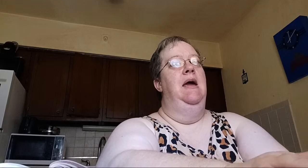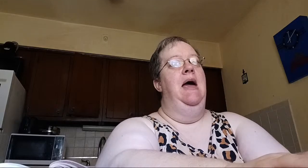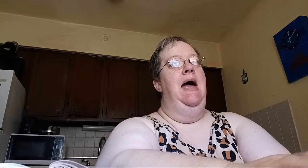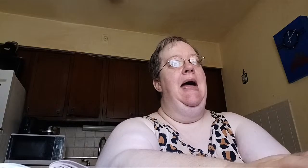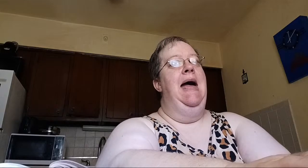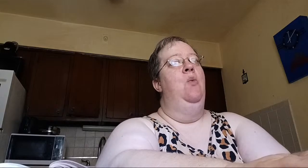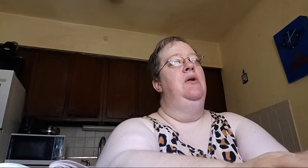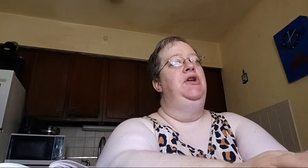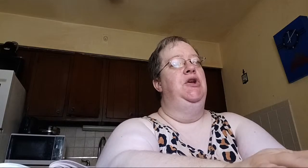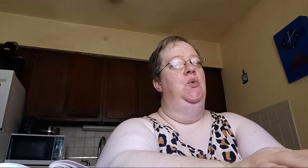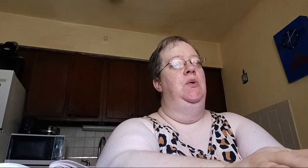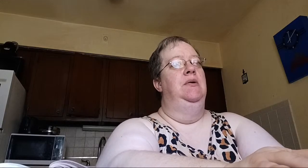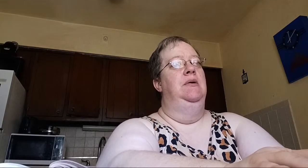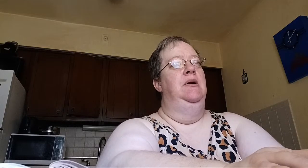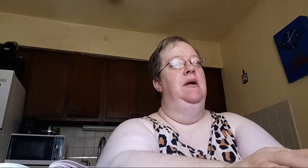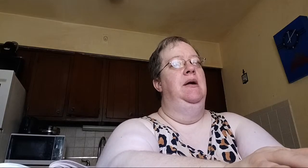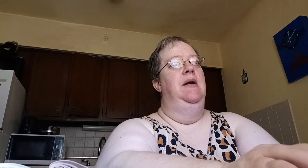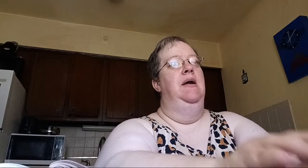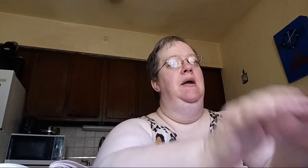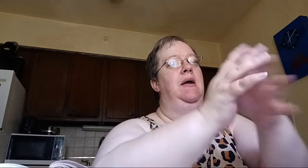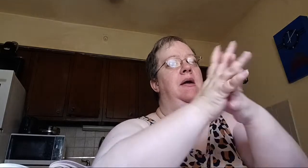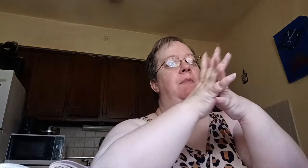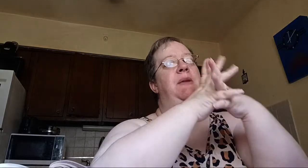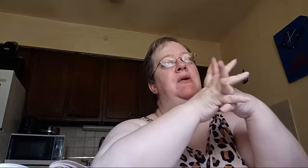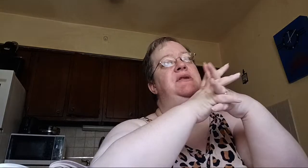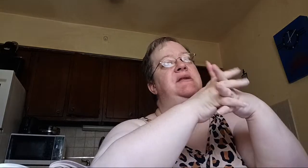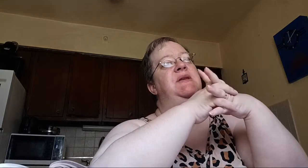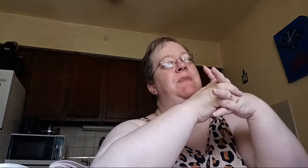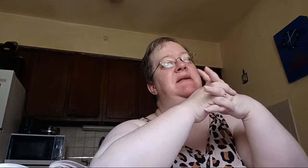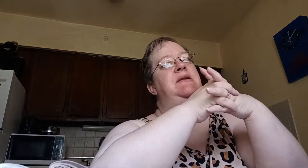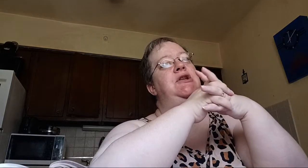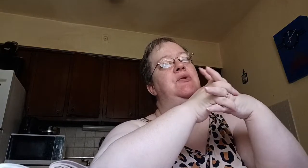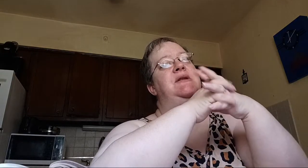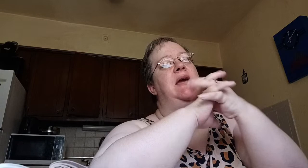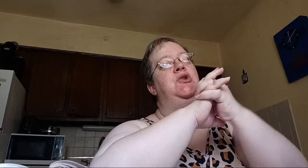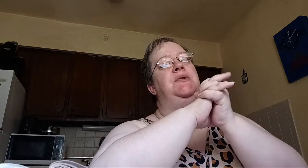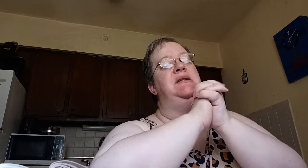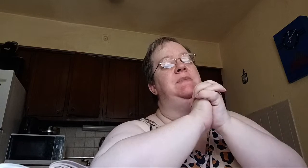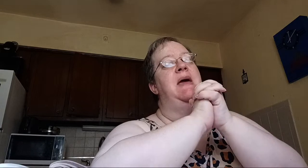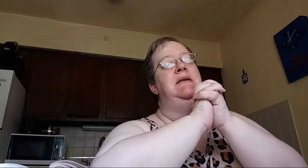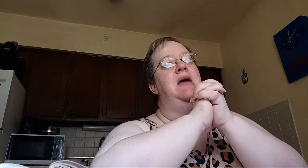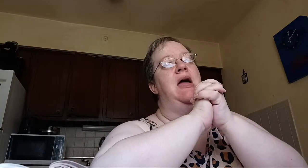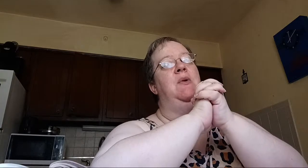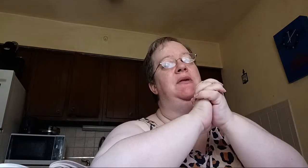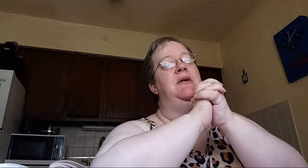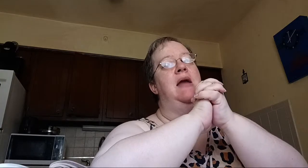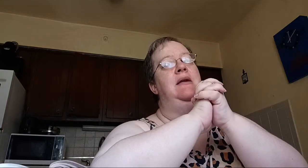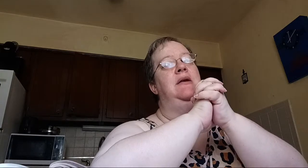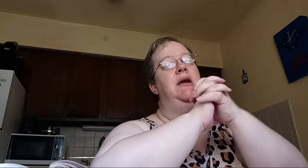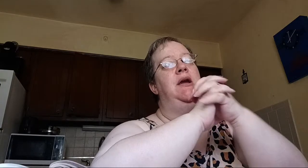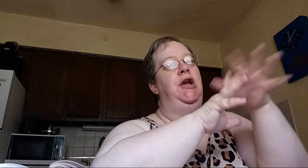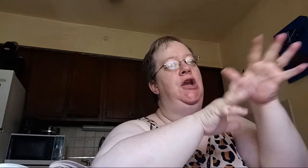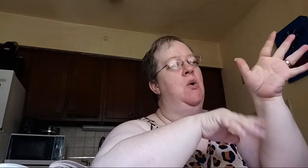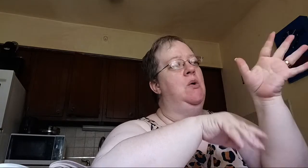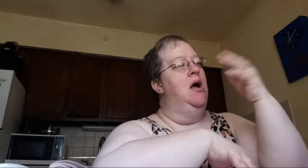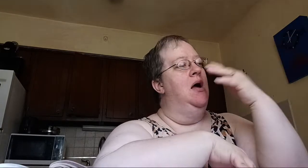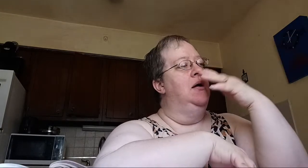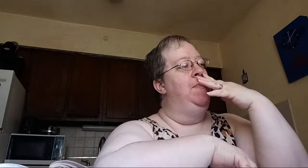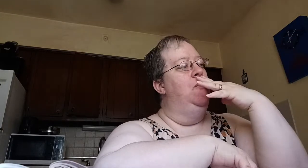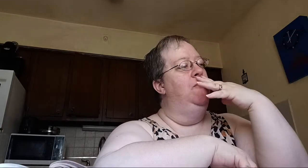How will you build some space into your schedule to spend time with God? You know, a couple, a few